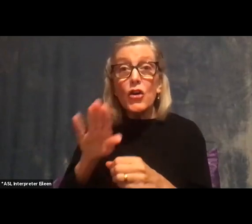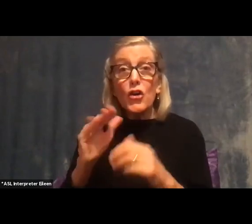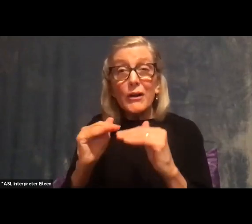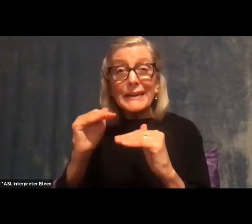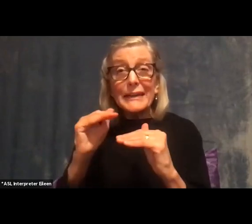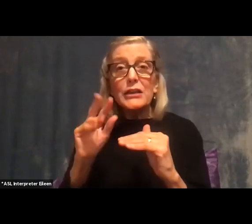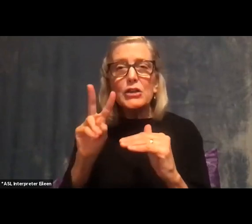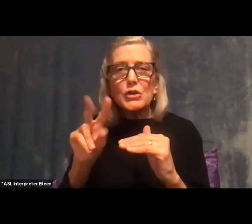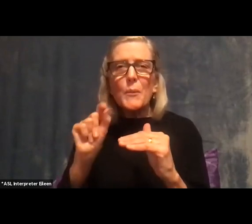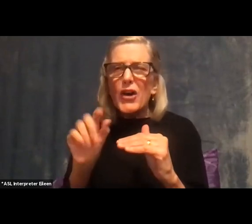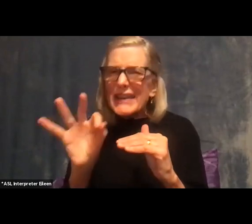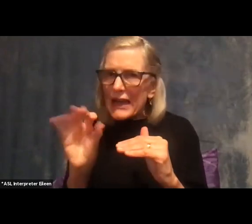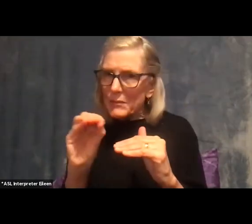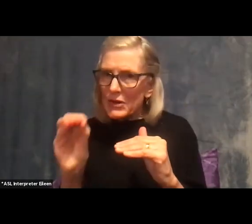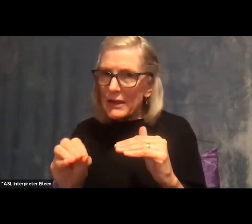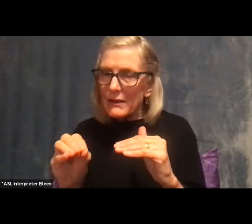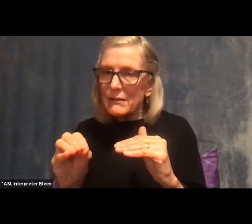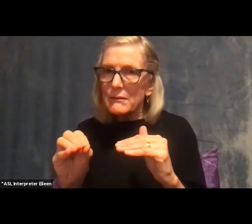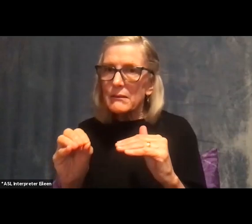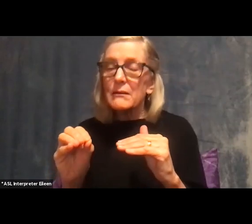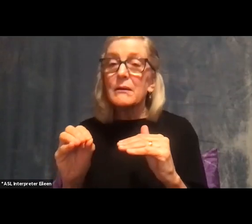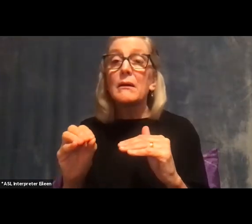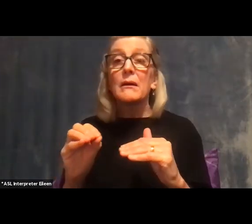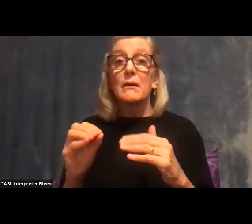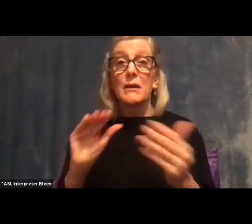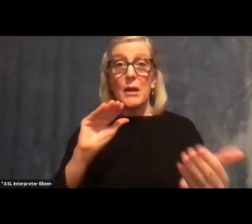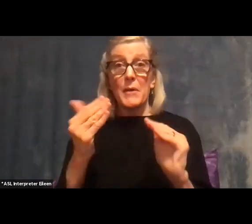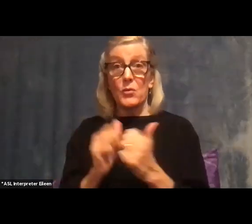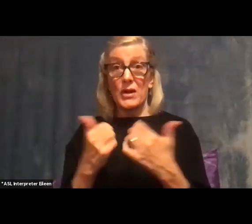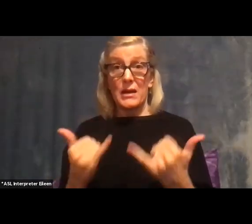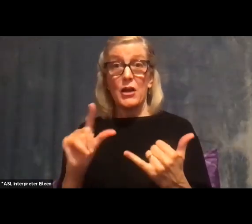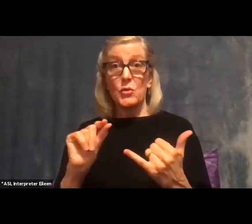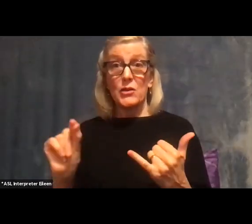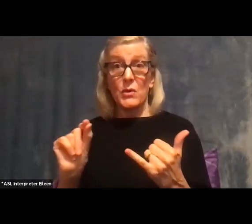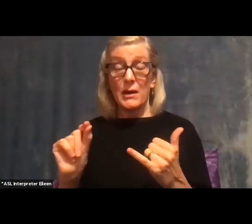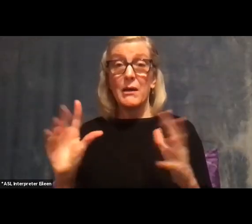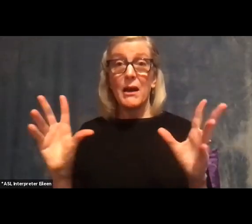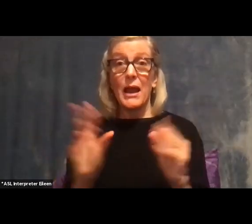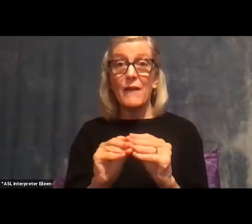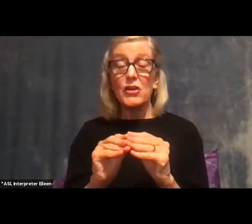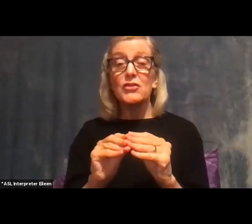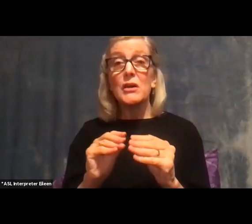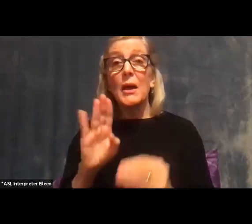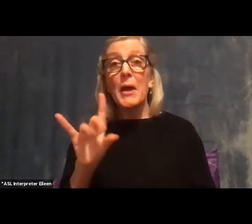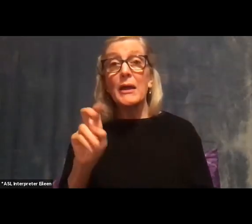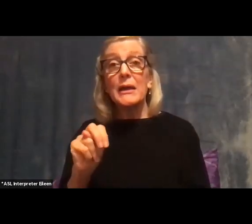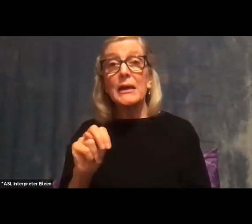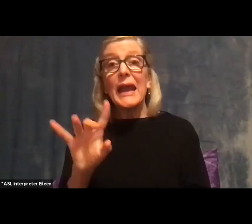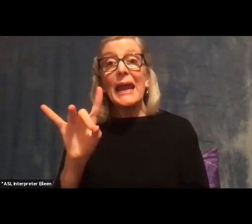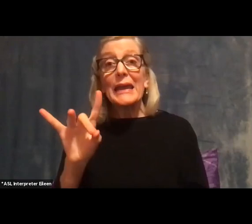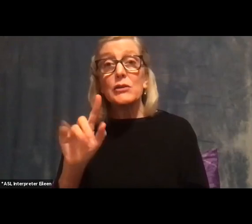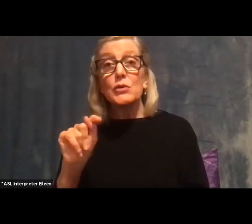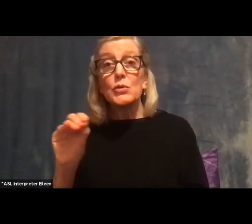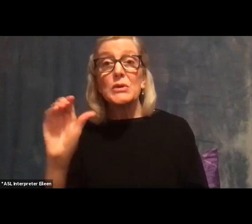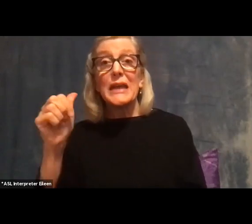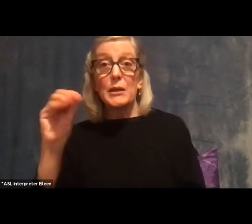contrast, the average of the polls over the last week or so has Biden with around a seven to 8% lead over president Trump. That's according